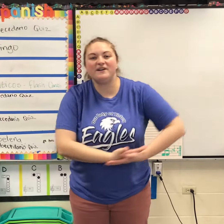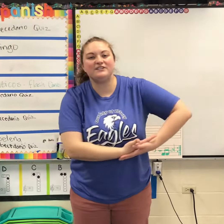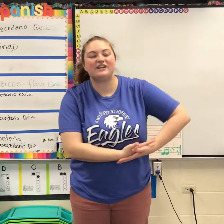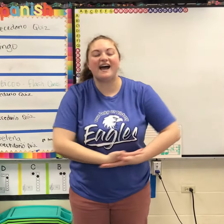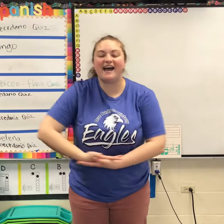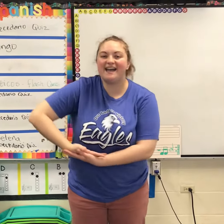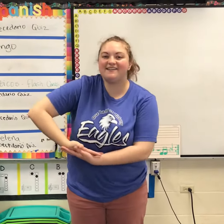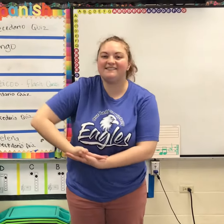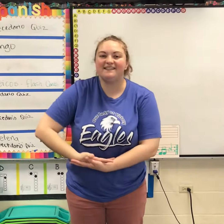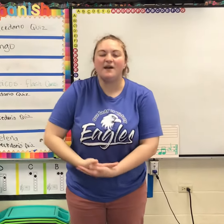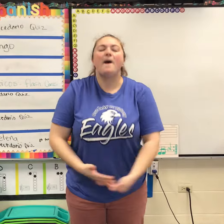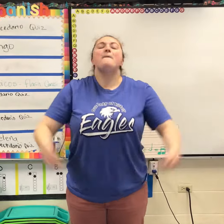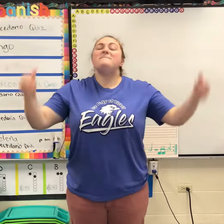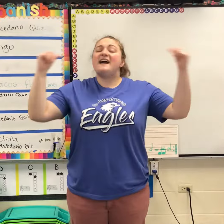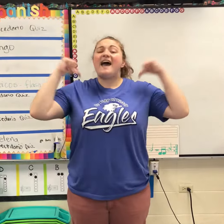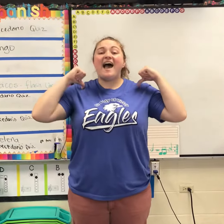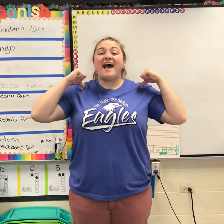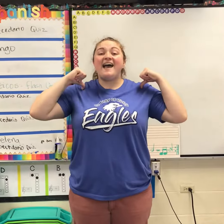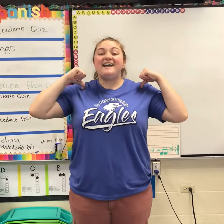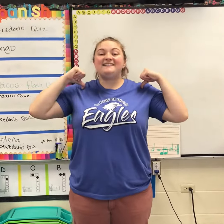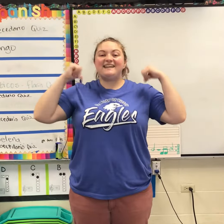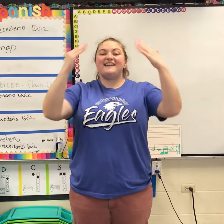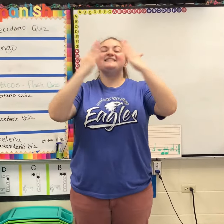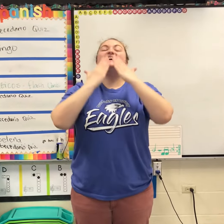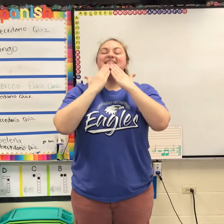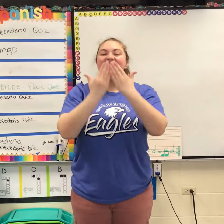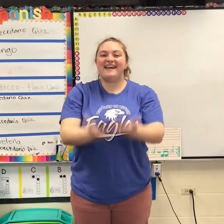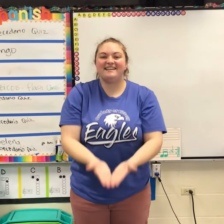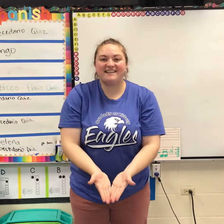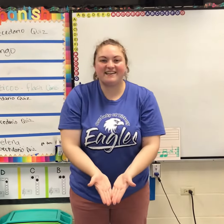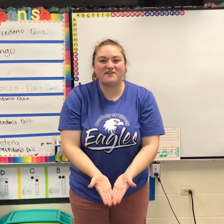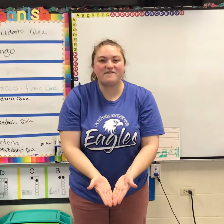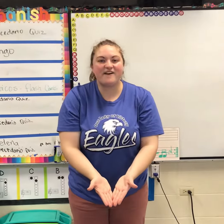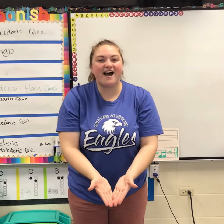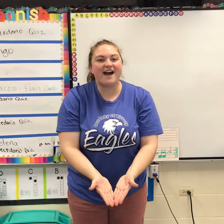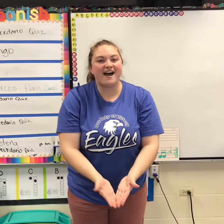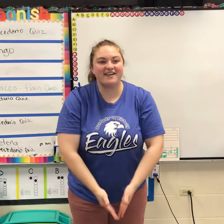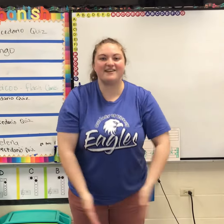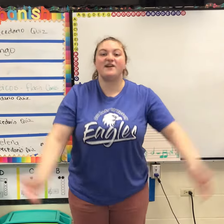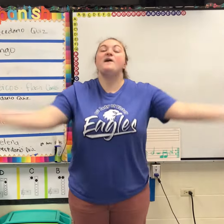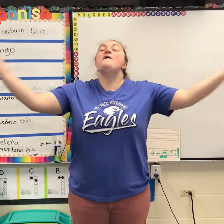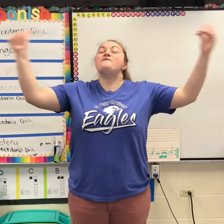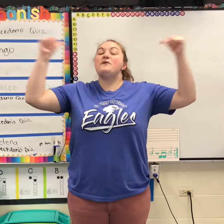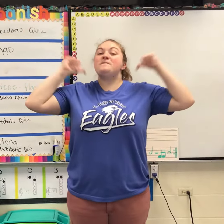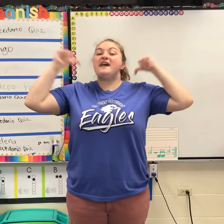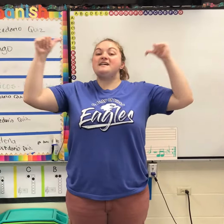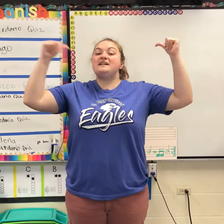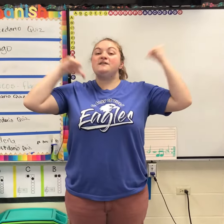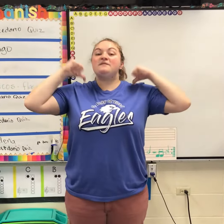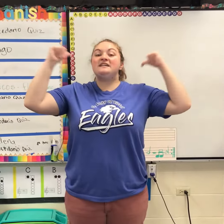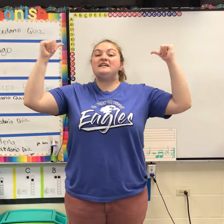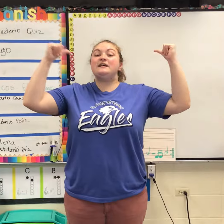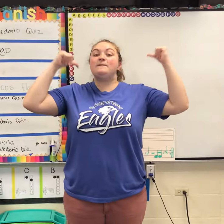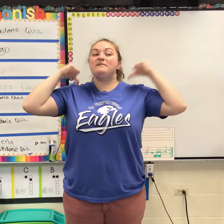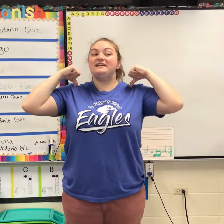child. But I just thank you Father for making me me.